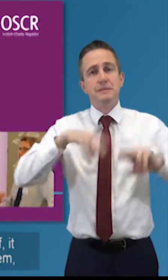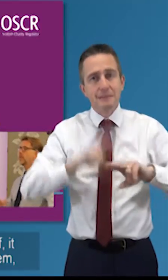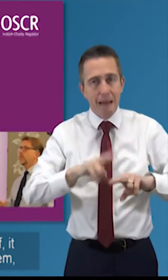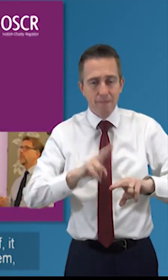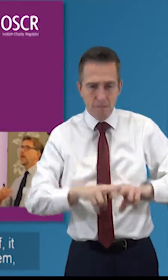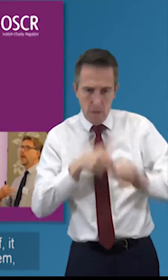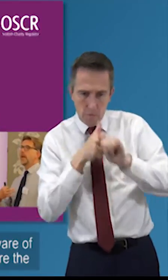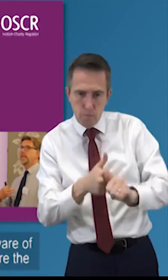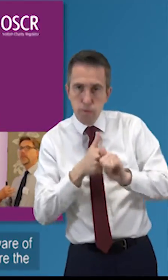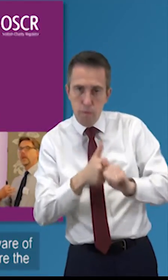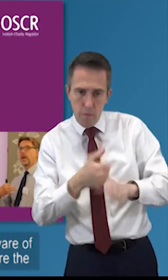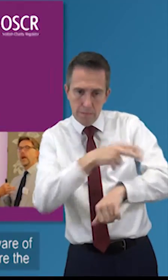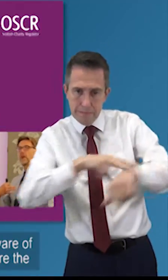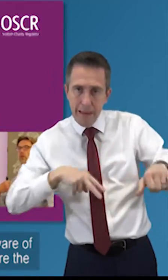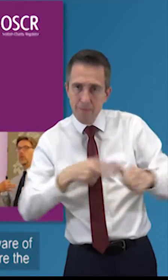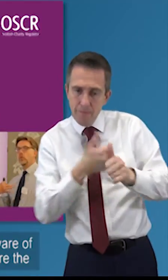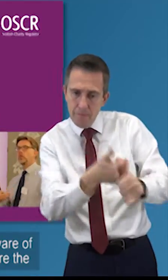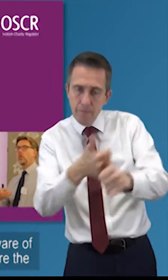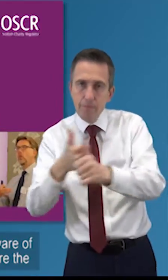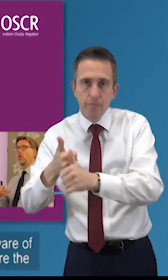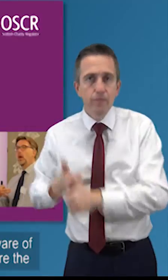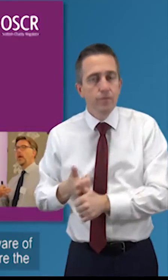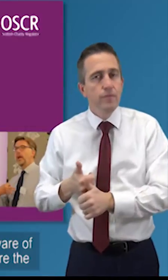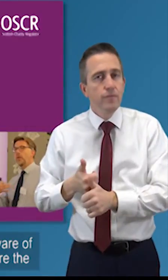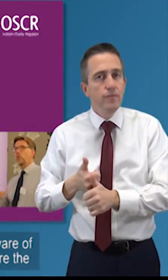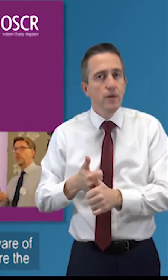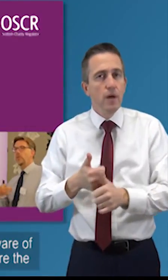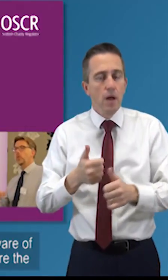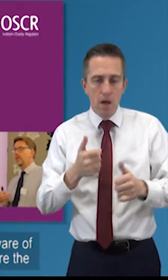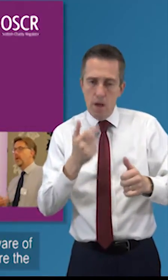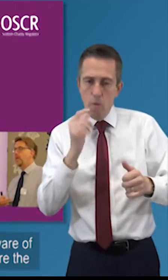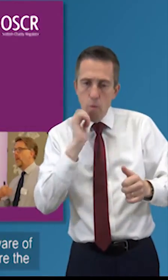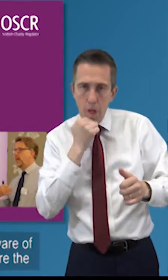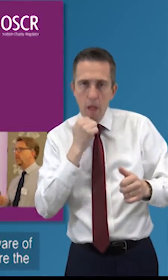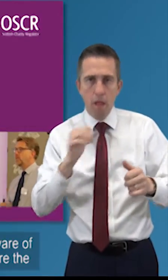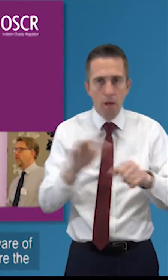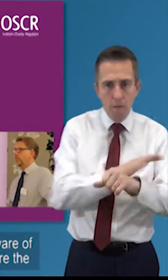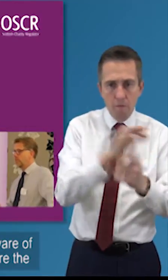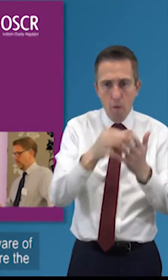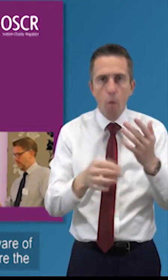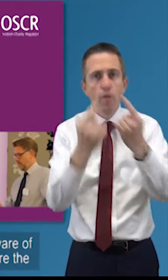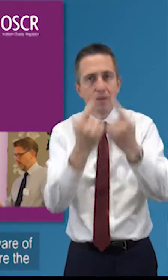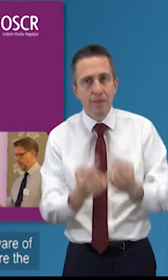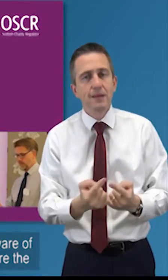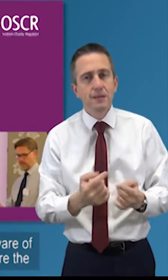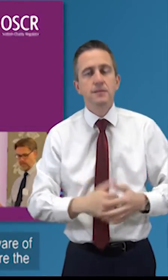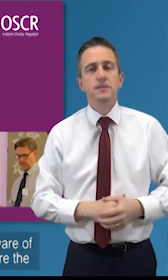it looks after them it knows it works for what's in their their best interests